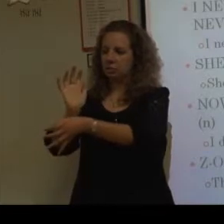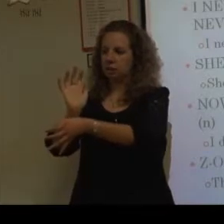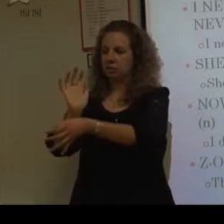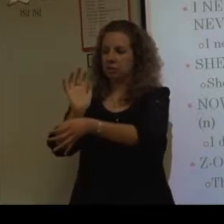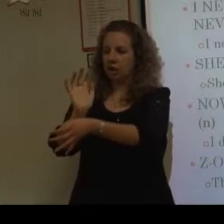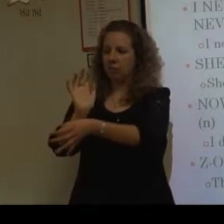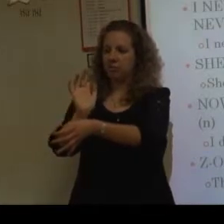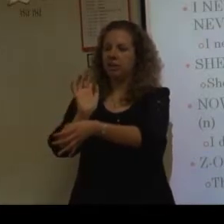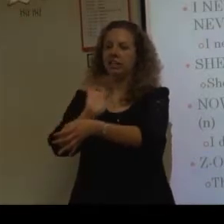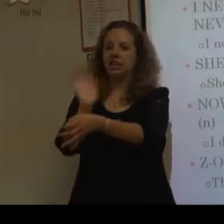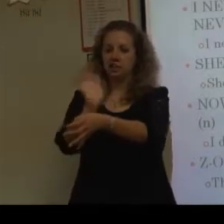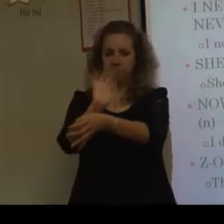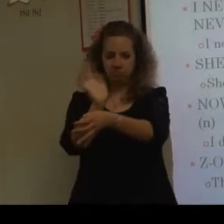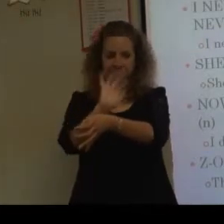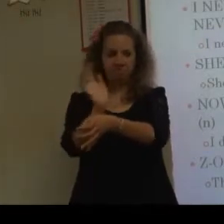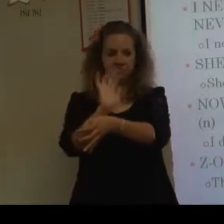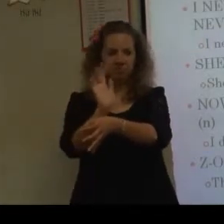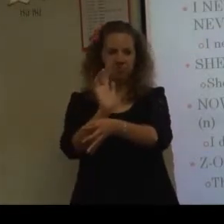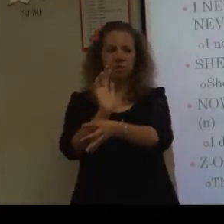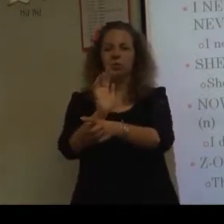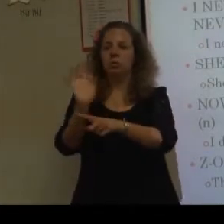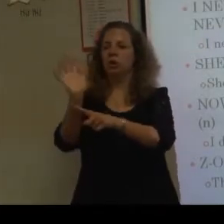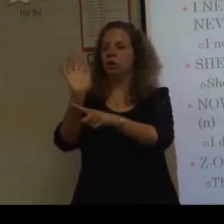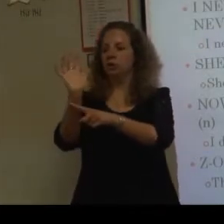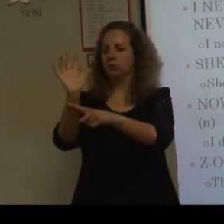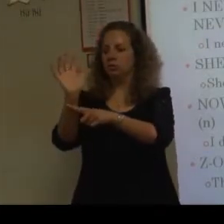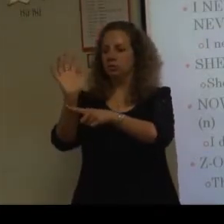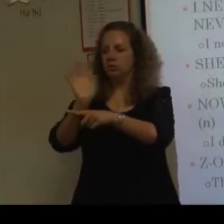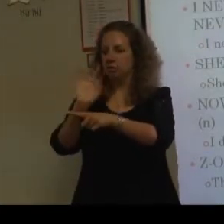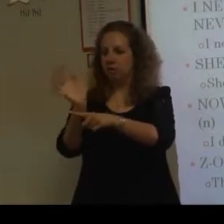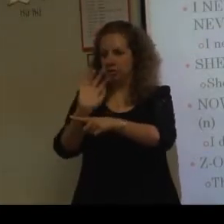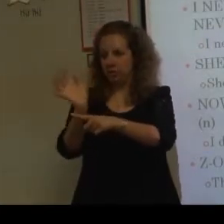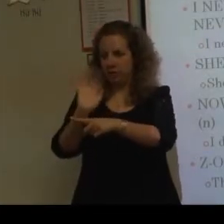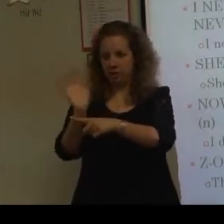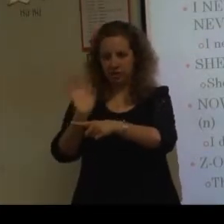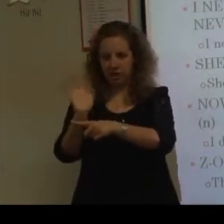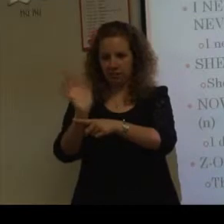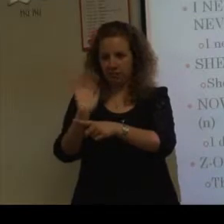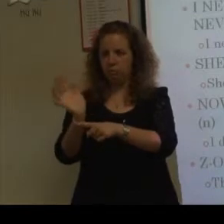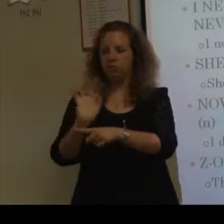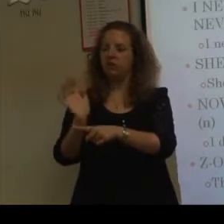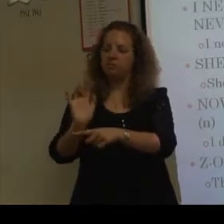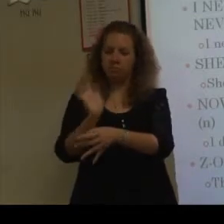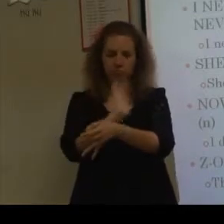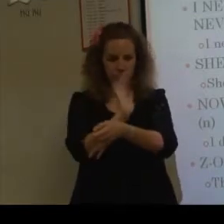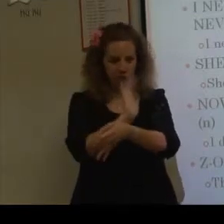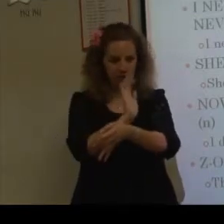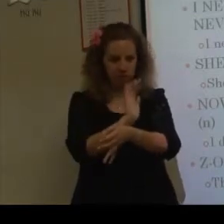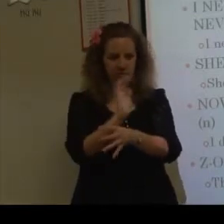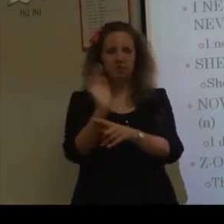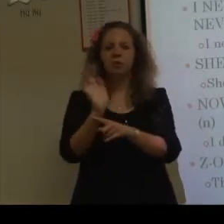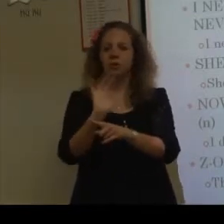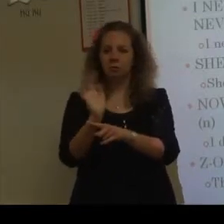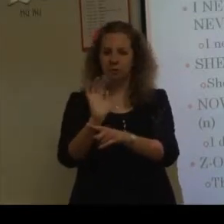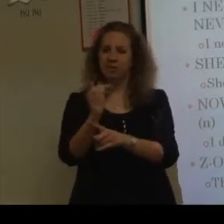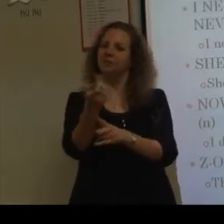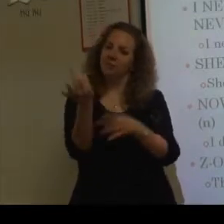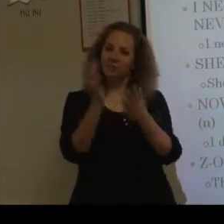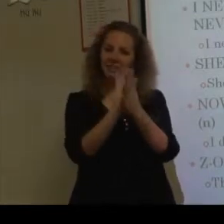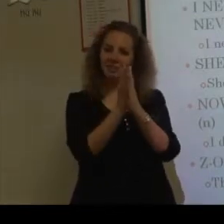just rests on top of your hand here. Mm-hmm. Or it goes. On your finger like that. Movie. Or movie. I